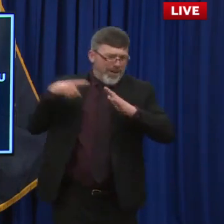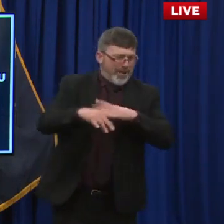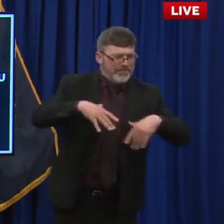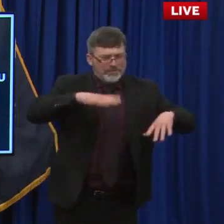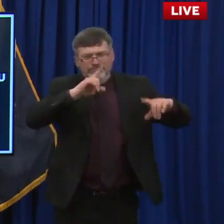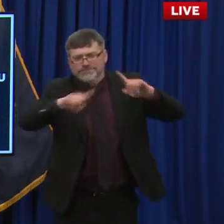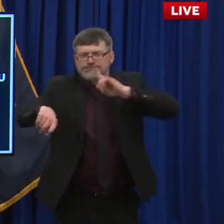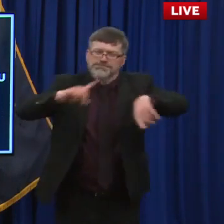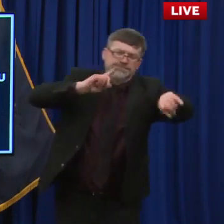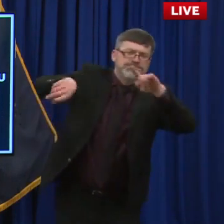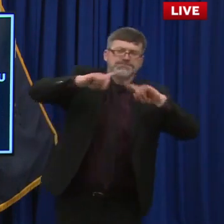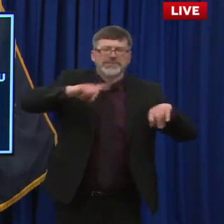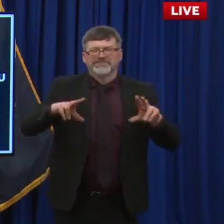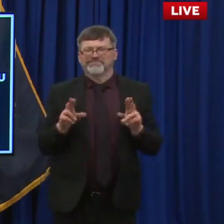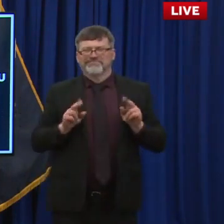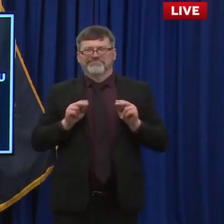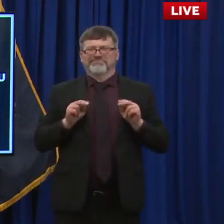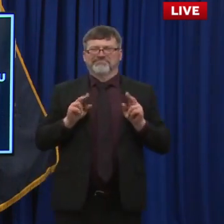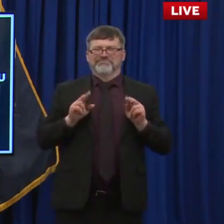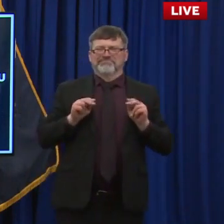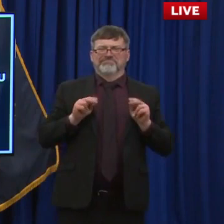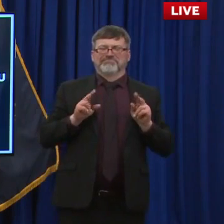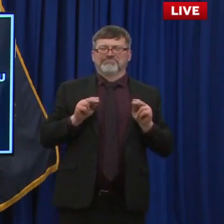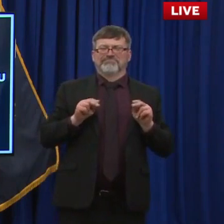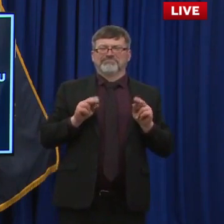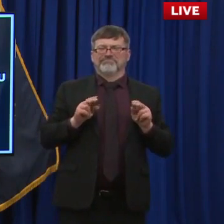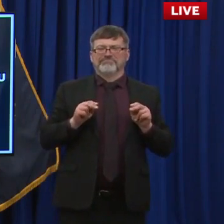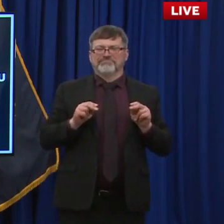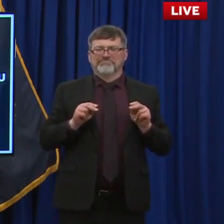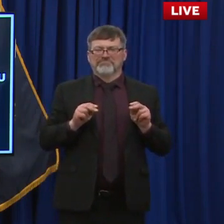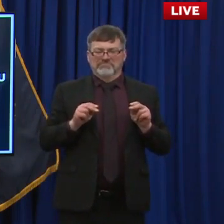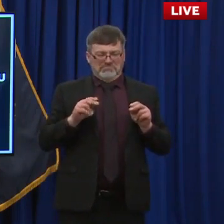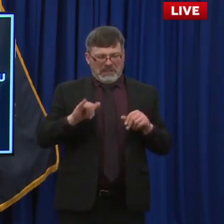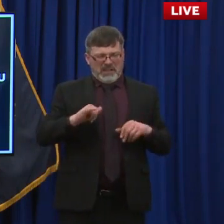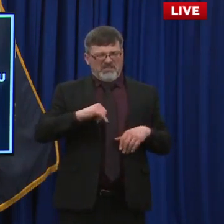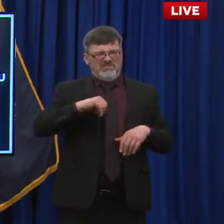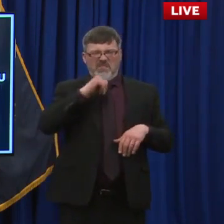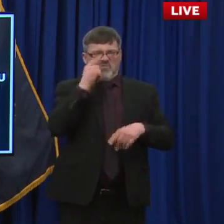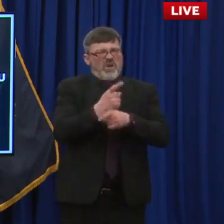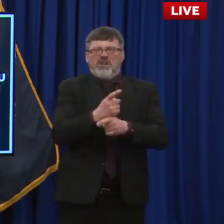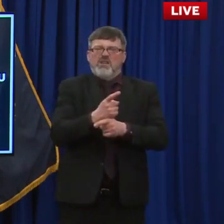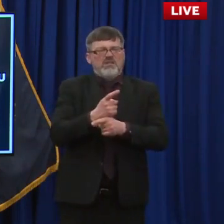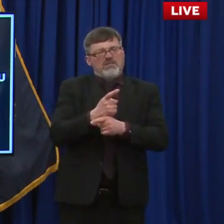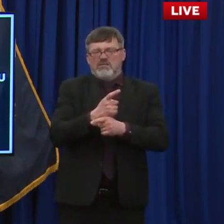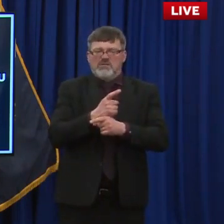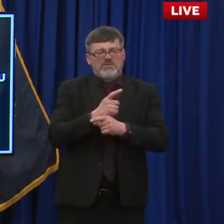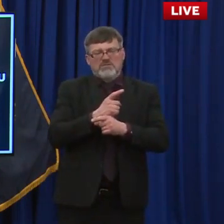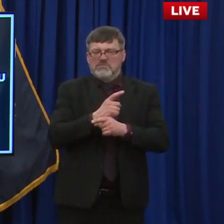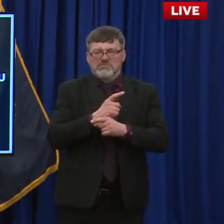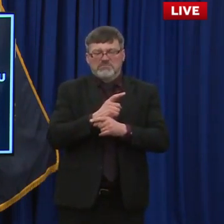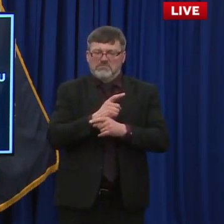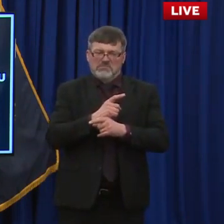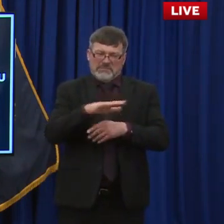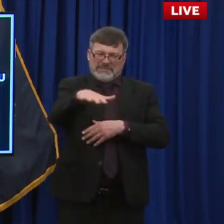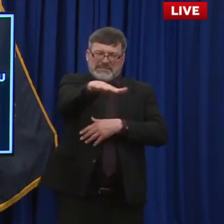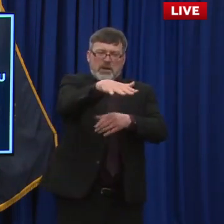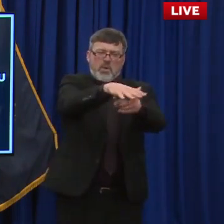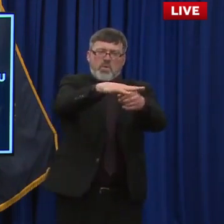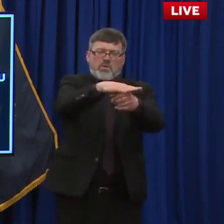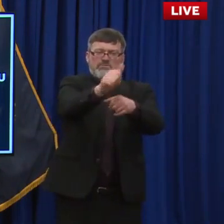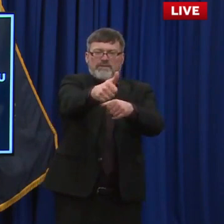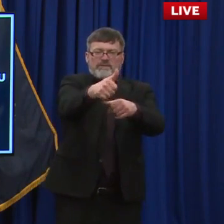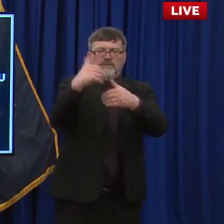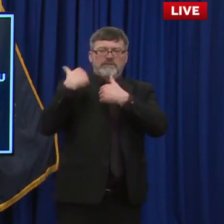um, you, that's a very slippery slope. It really is because, um, you know, one side might, might like what's being